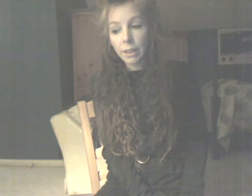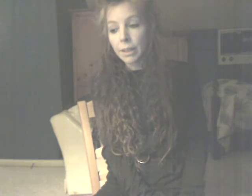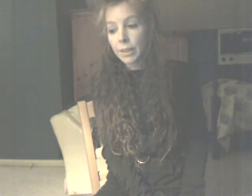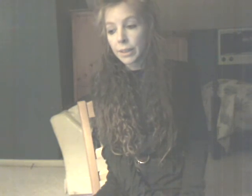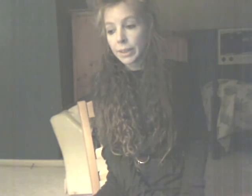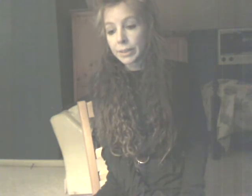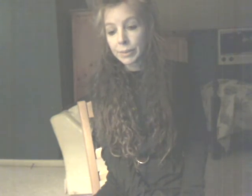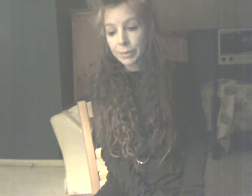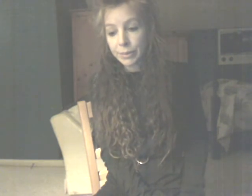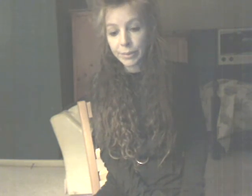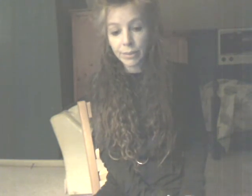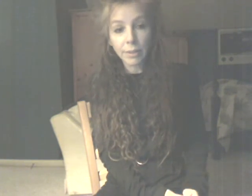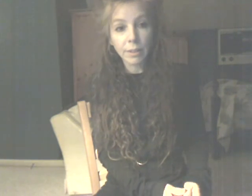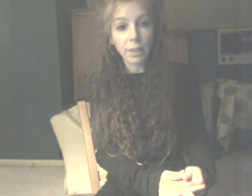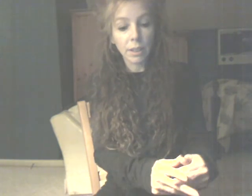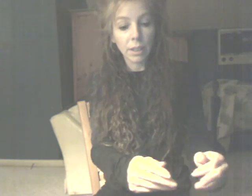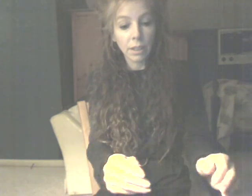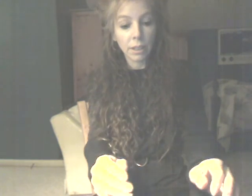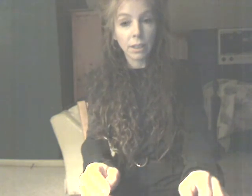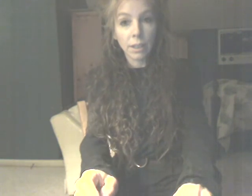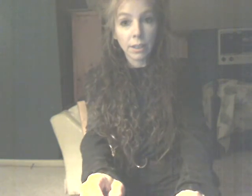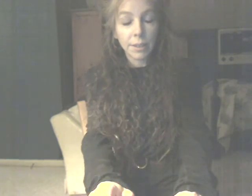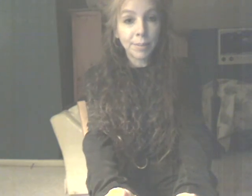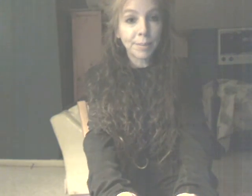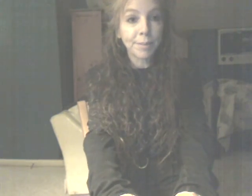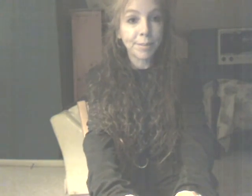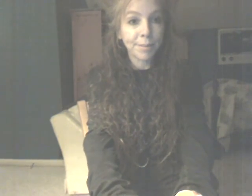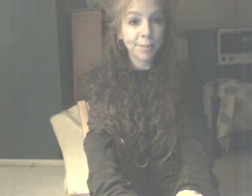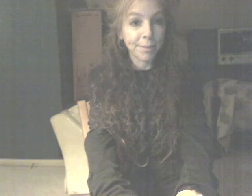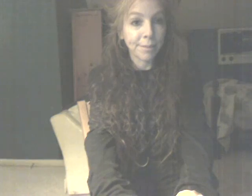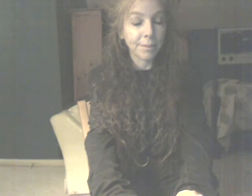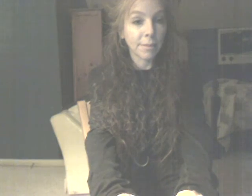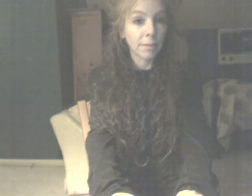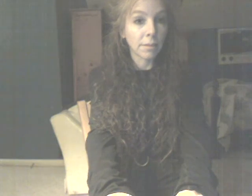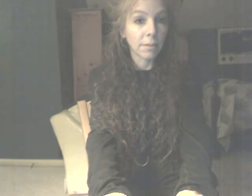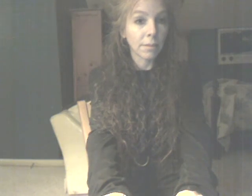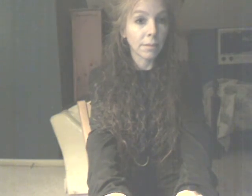Yeah. welcome. Karen, Wall young And Don't understand know. You know. You're